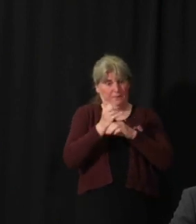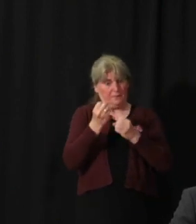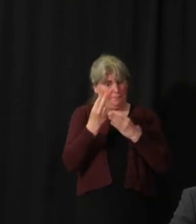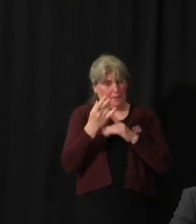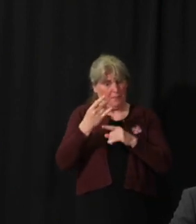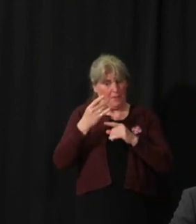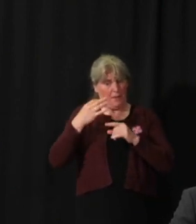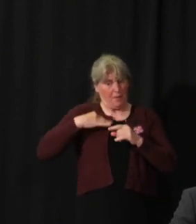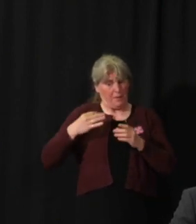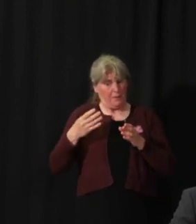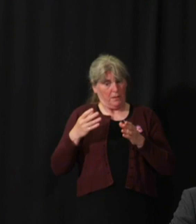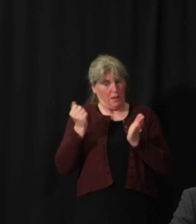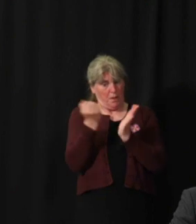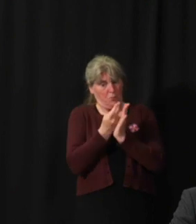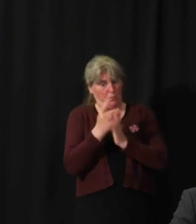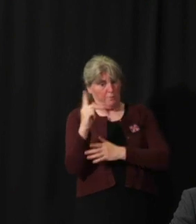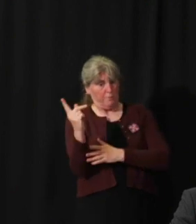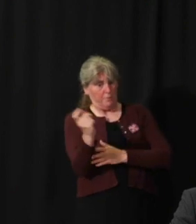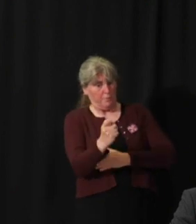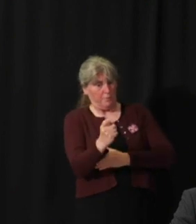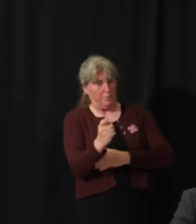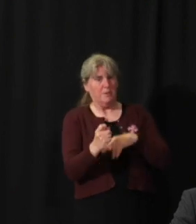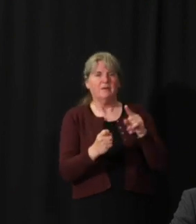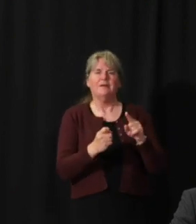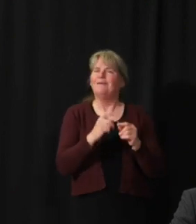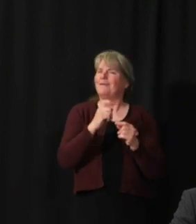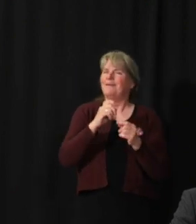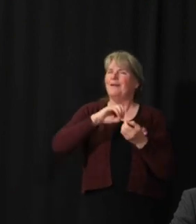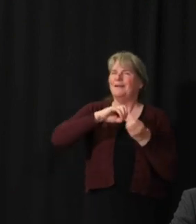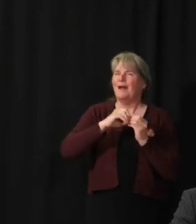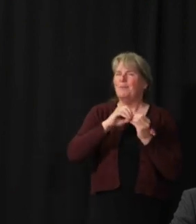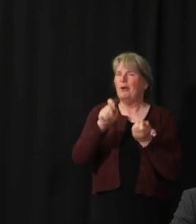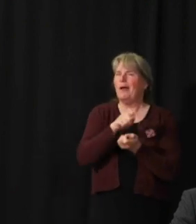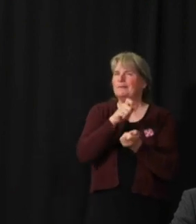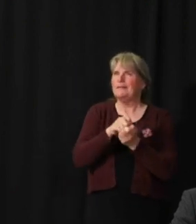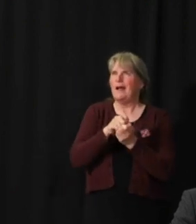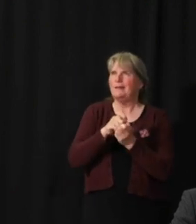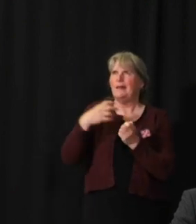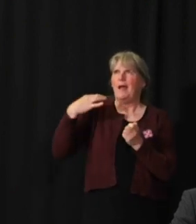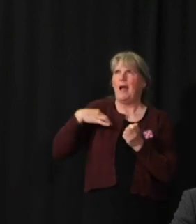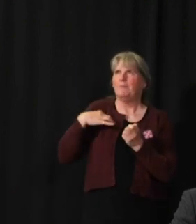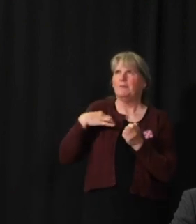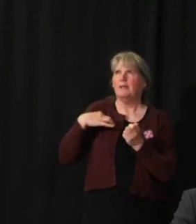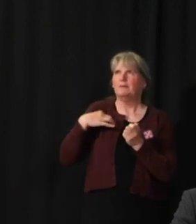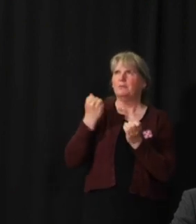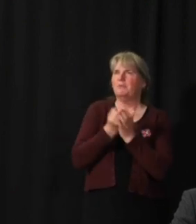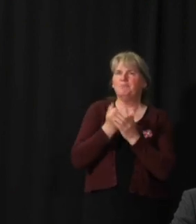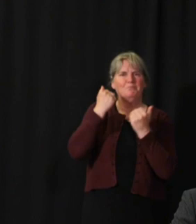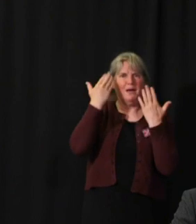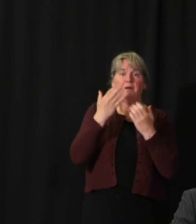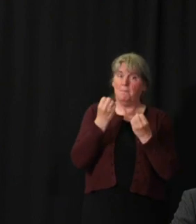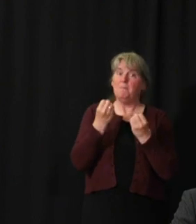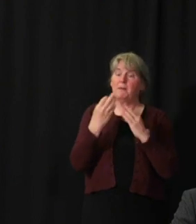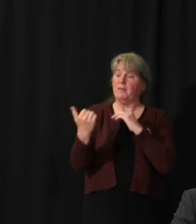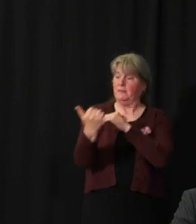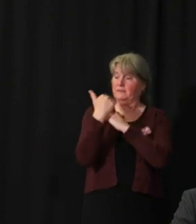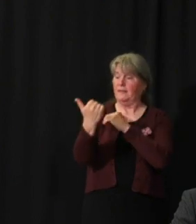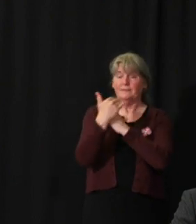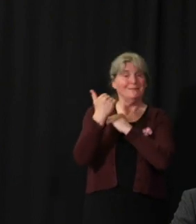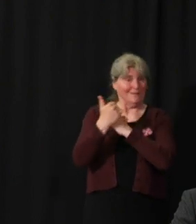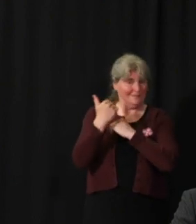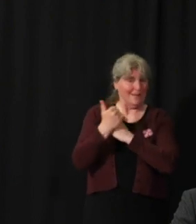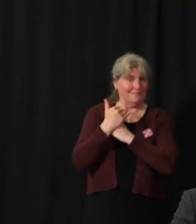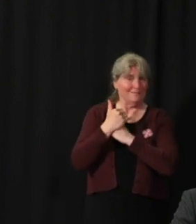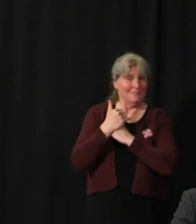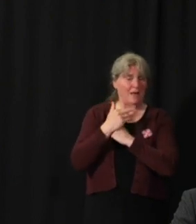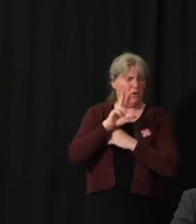Well, I can't tell you how many applications, I know we've had lots coming in, I know, in terms of the